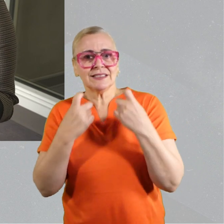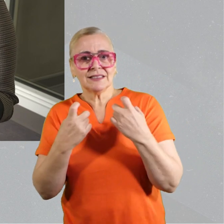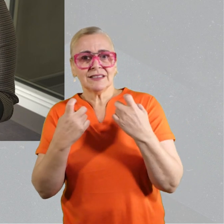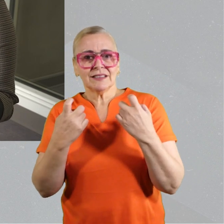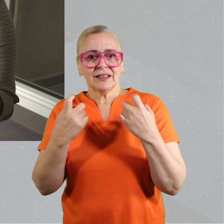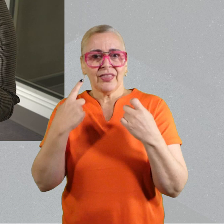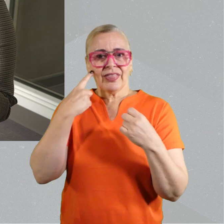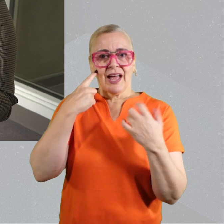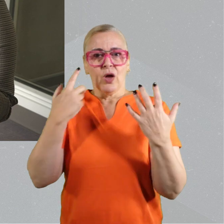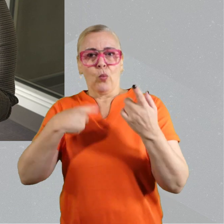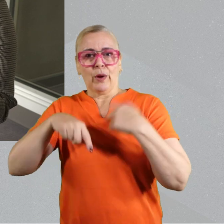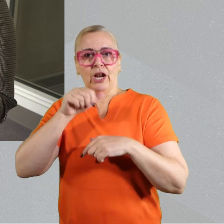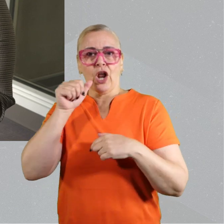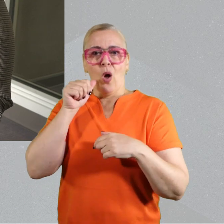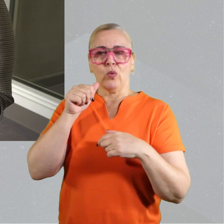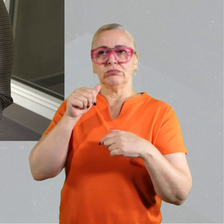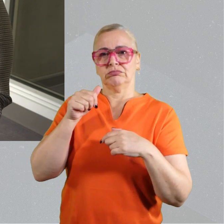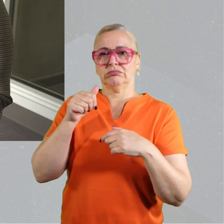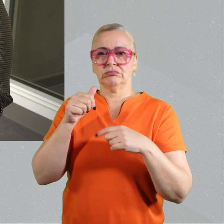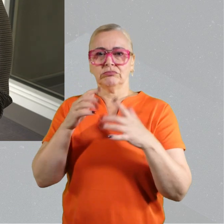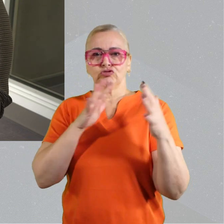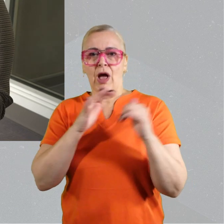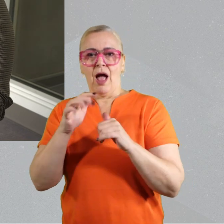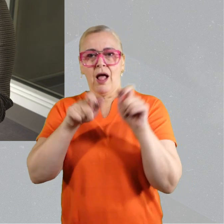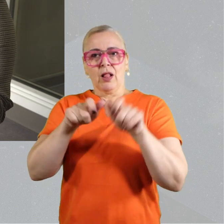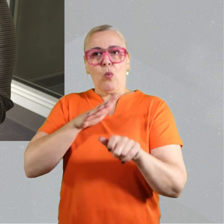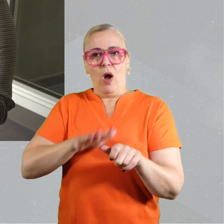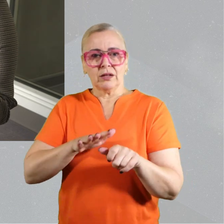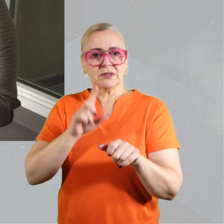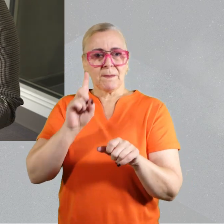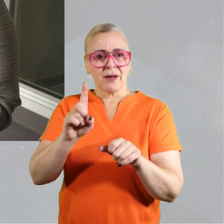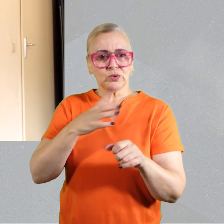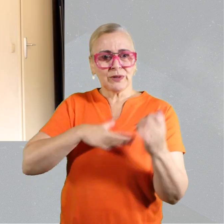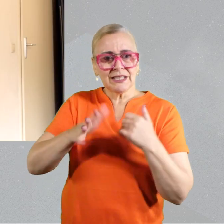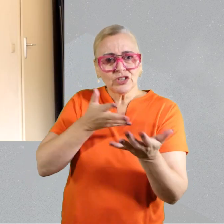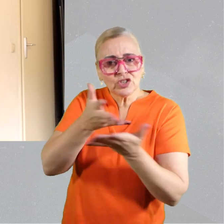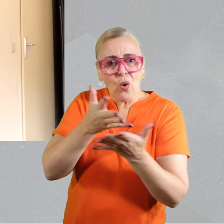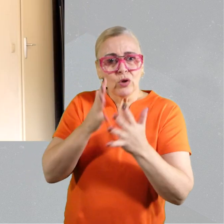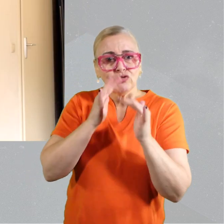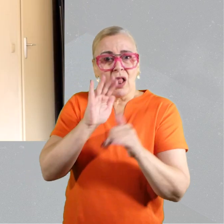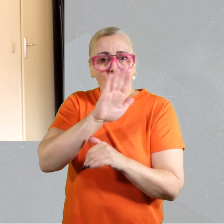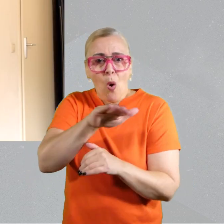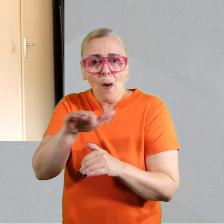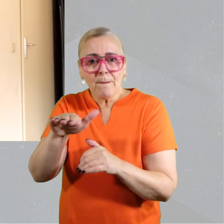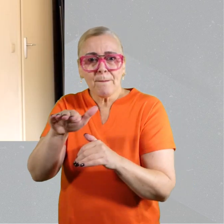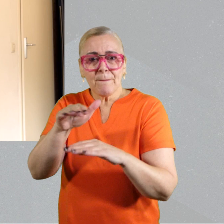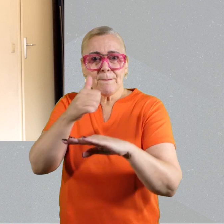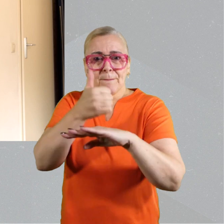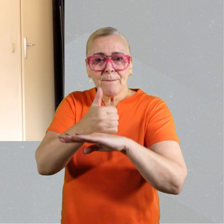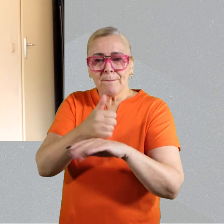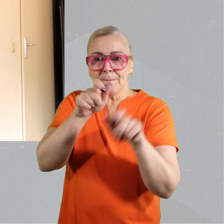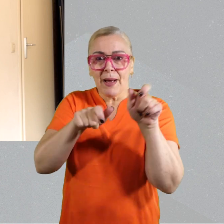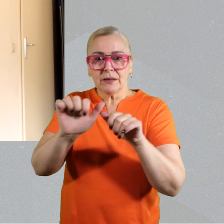hearing how the patients feel about what you're doing. I think we need to be very wary of thinking we know